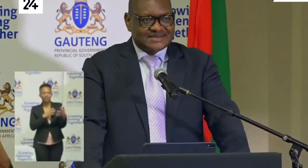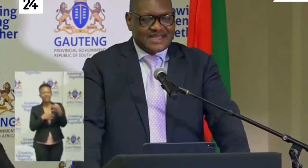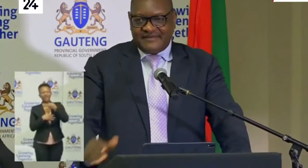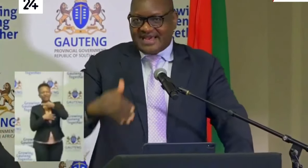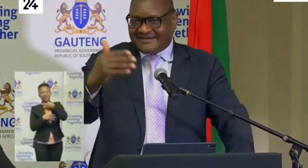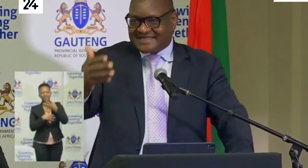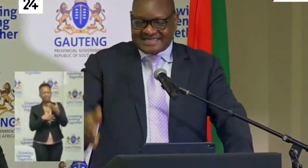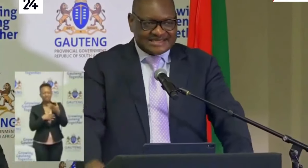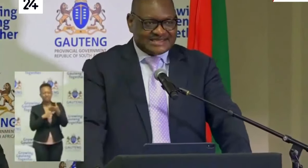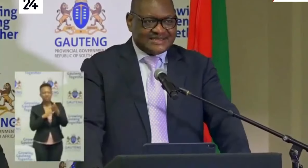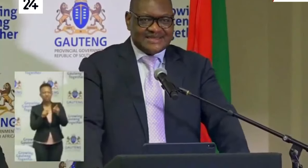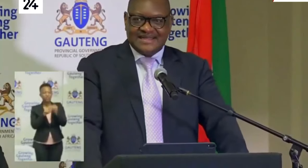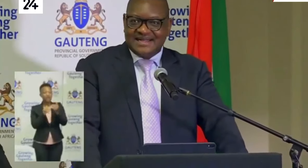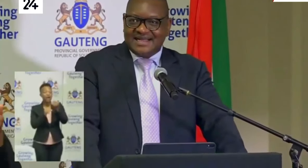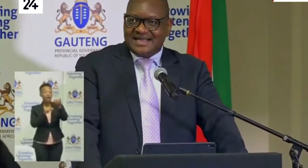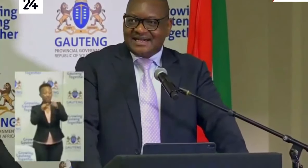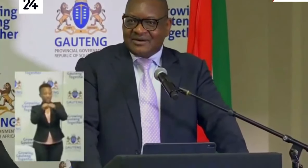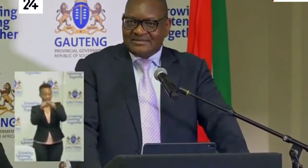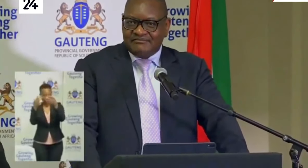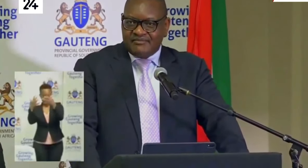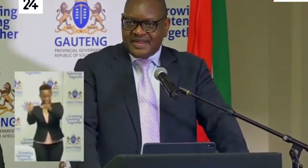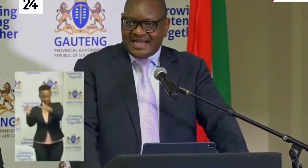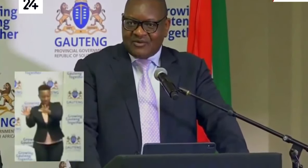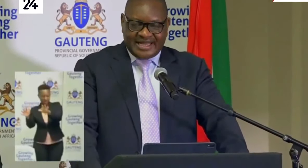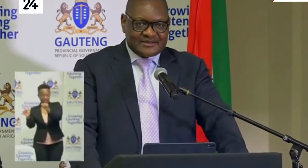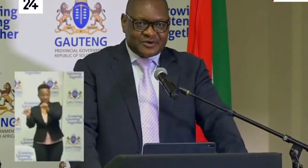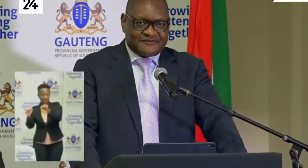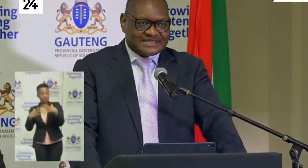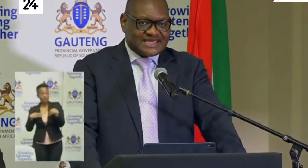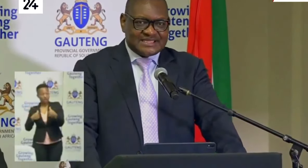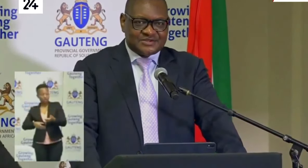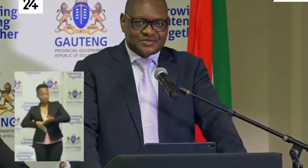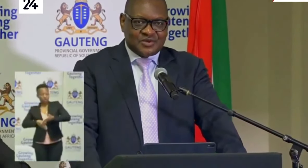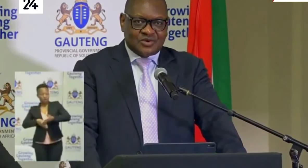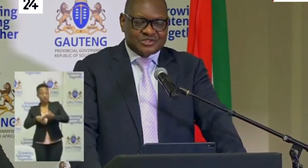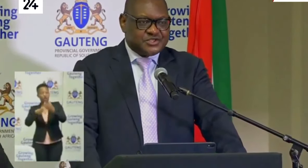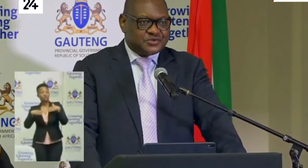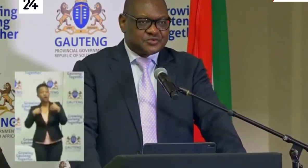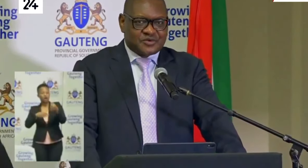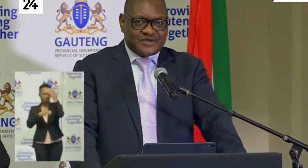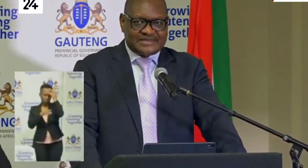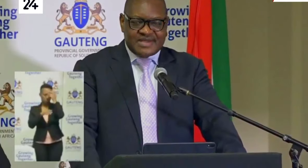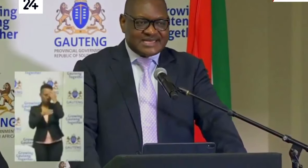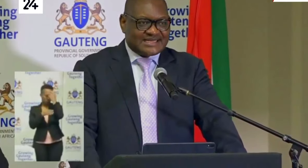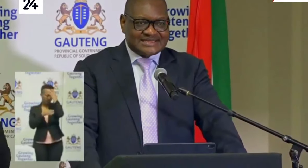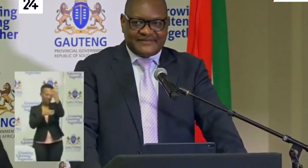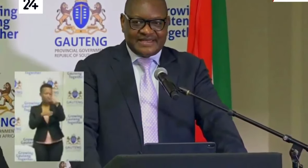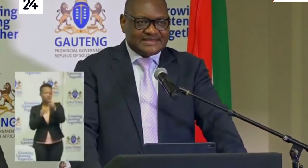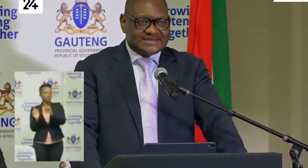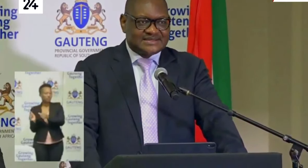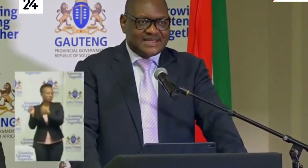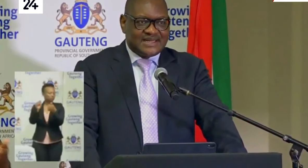even after testing. Our health professionals will continue to provide medical